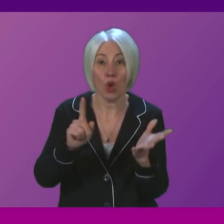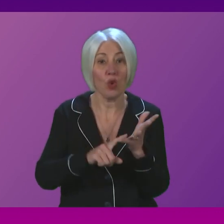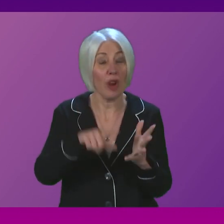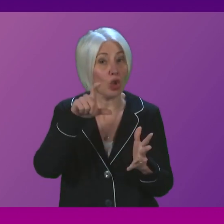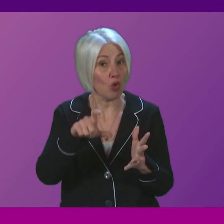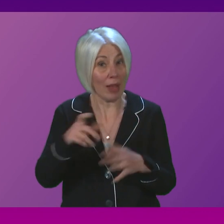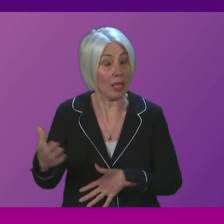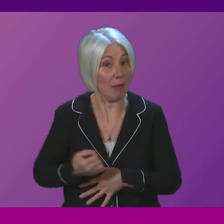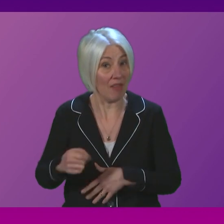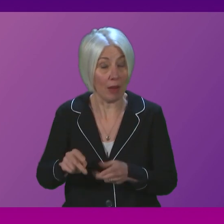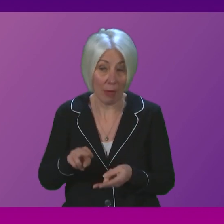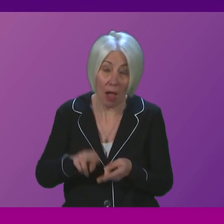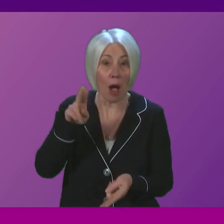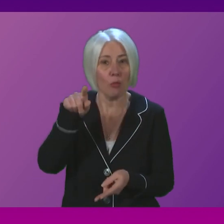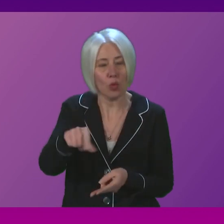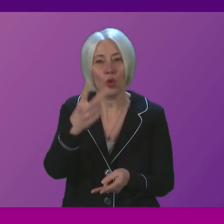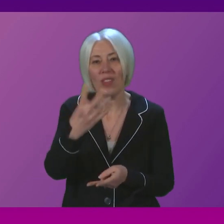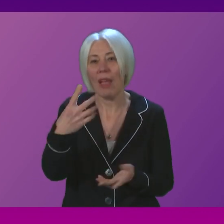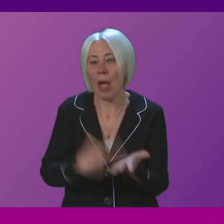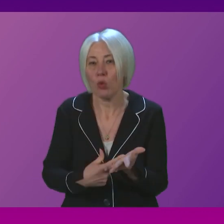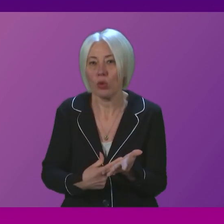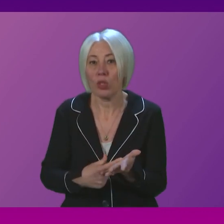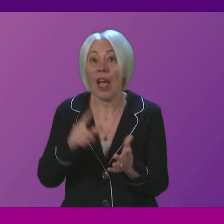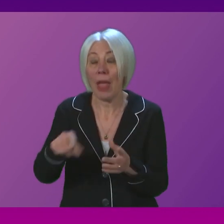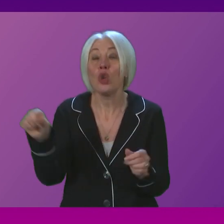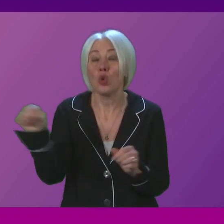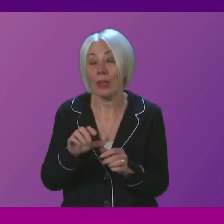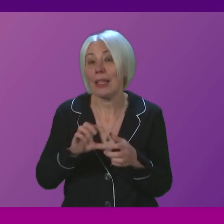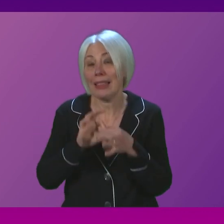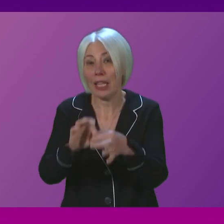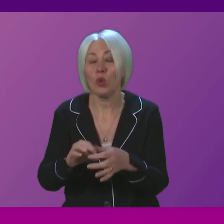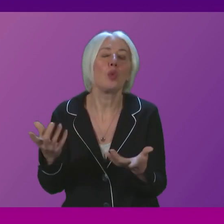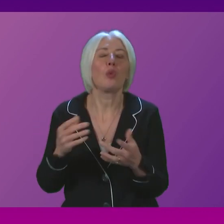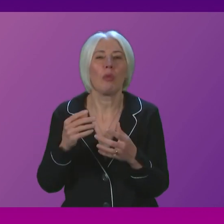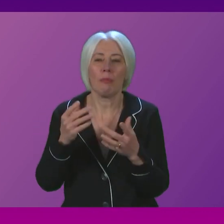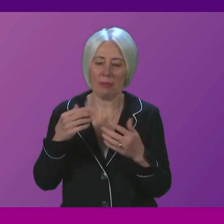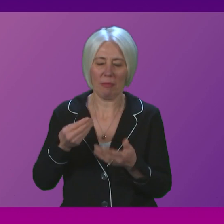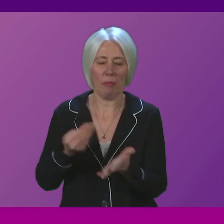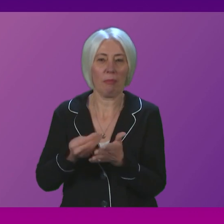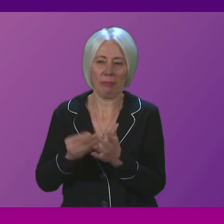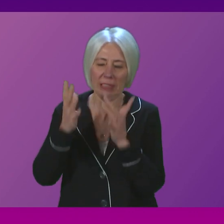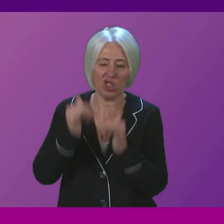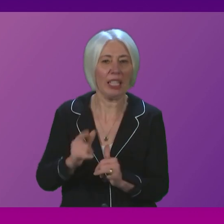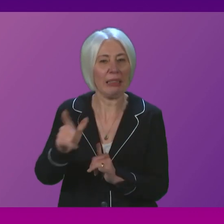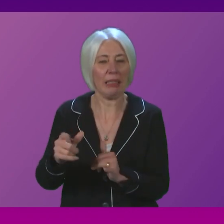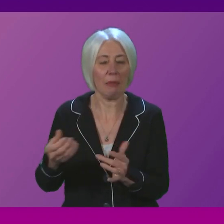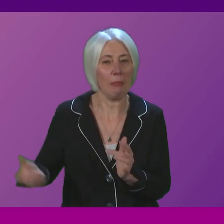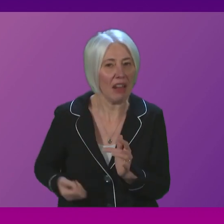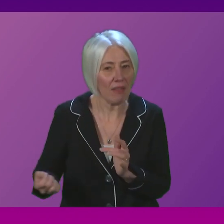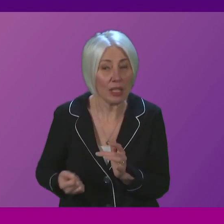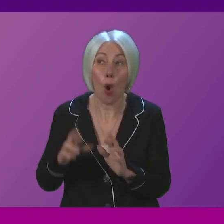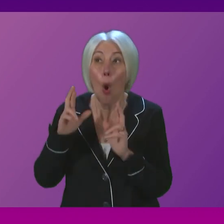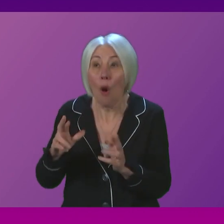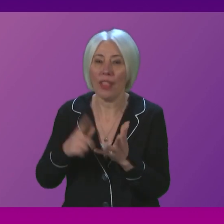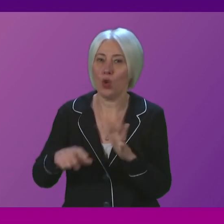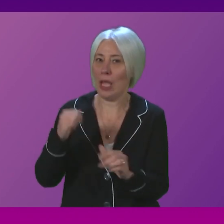by 25 pounds and that should also be extended to means tested legacy benefits I hope we do see the UK government take these steps